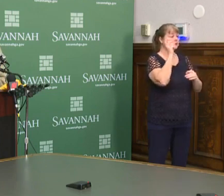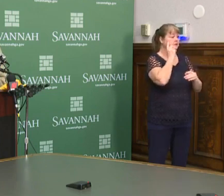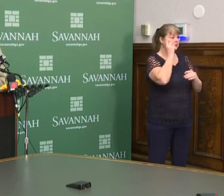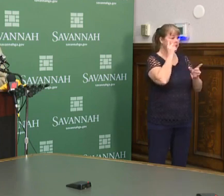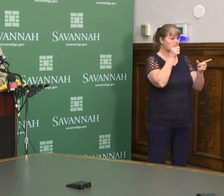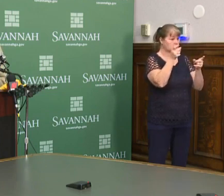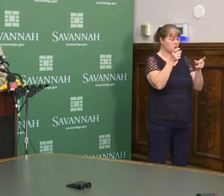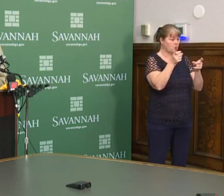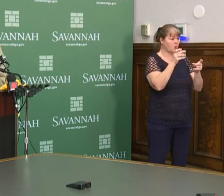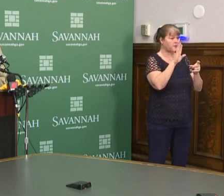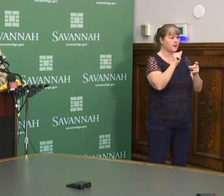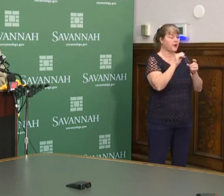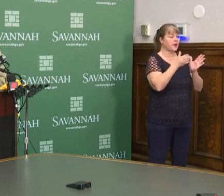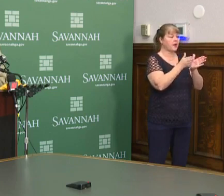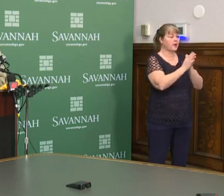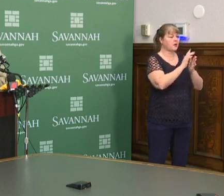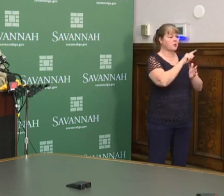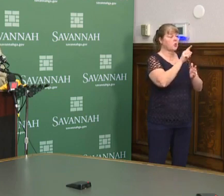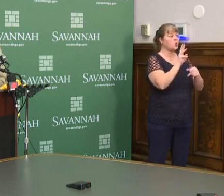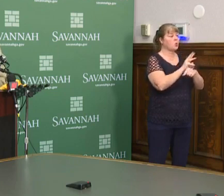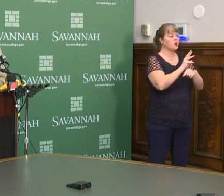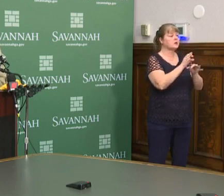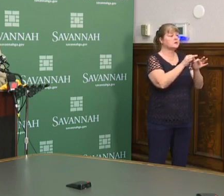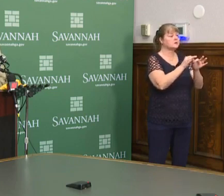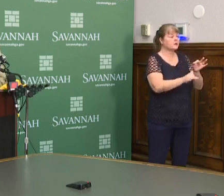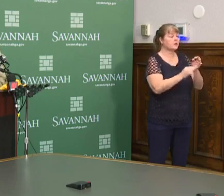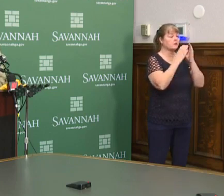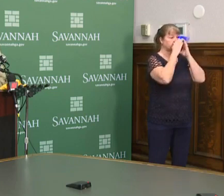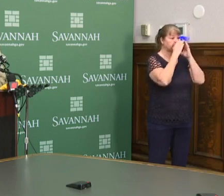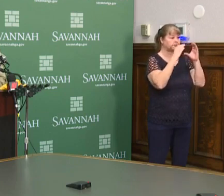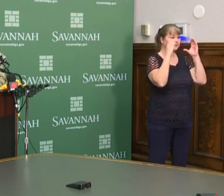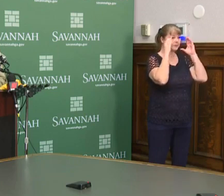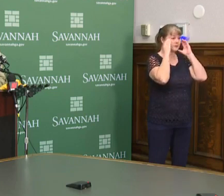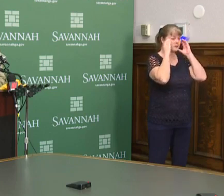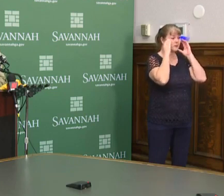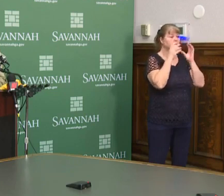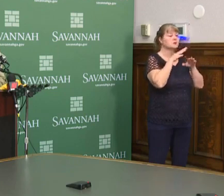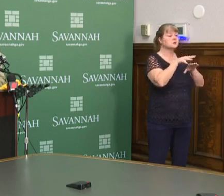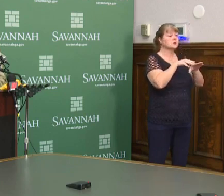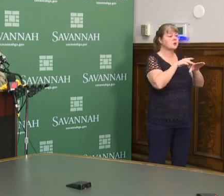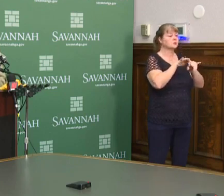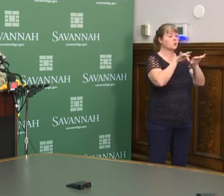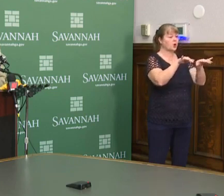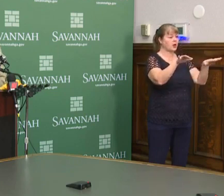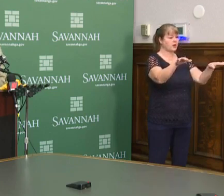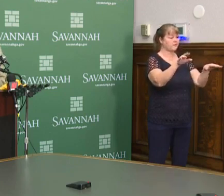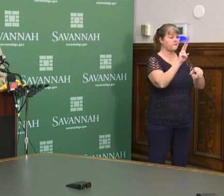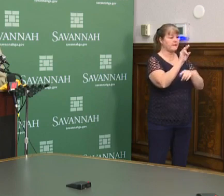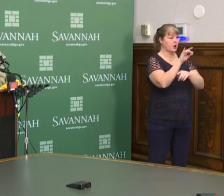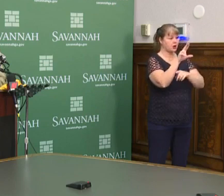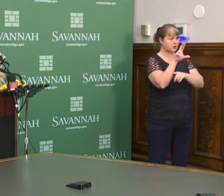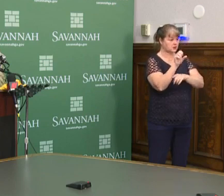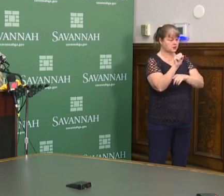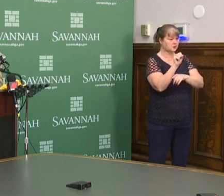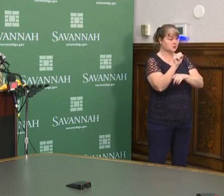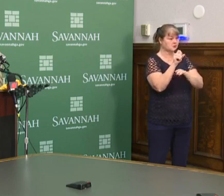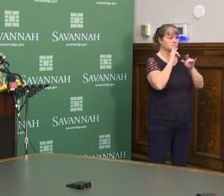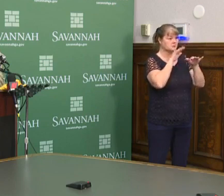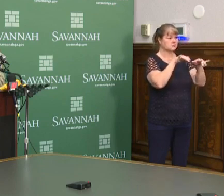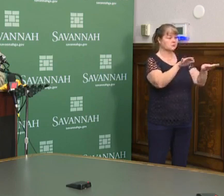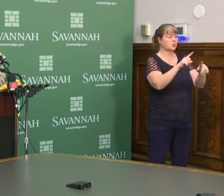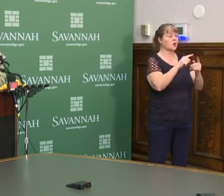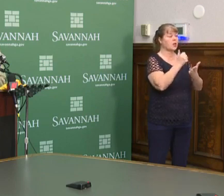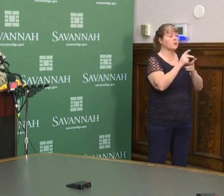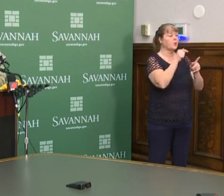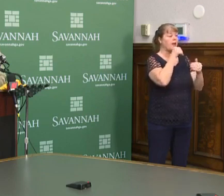Control by asking that you wear simple face coverings to slow the spread of the virus and help people who may